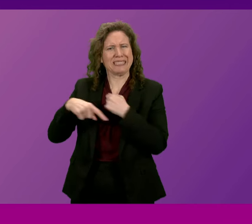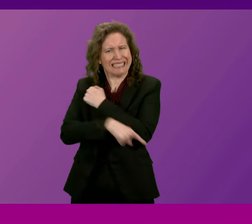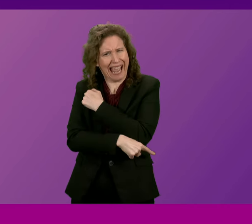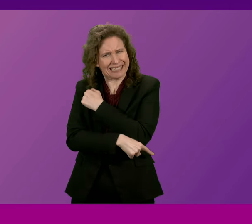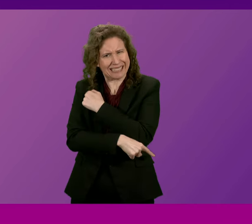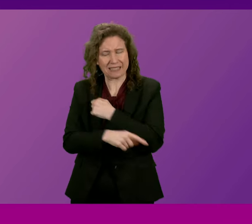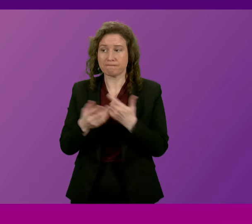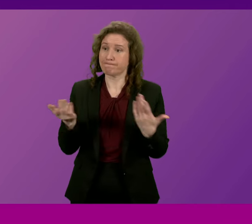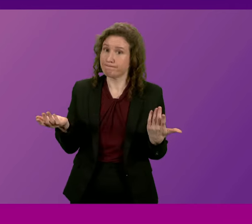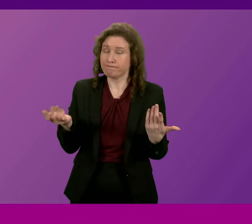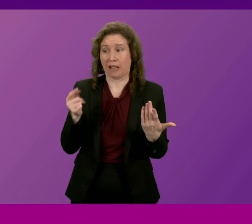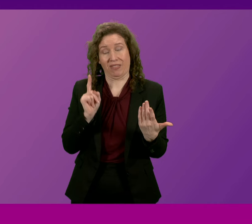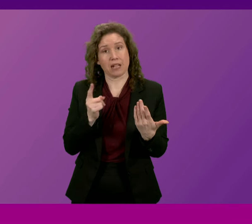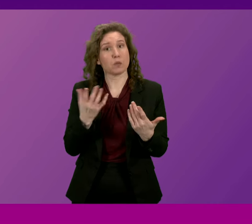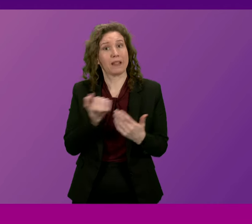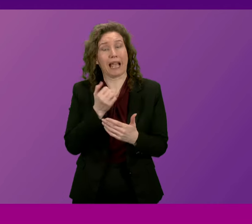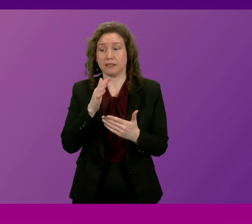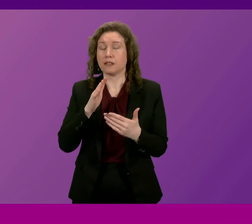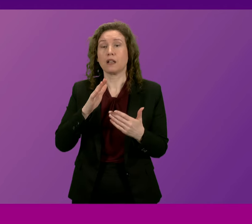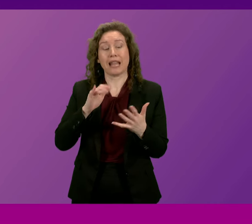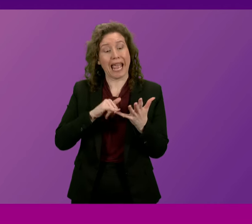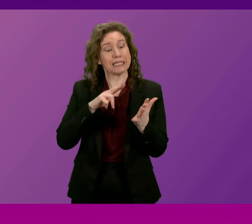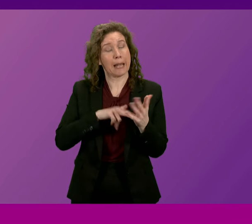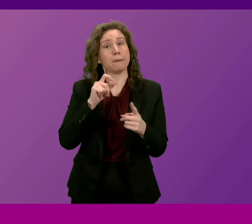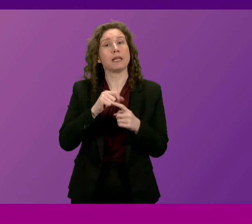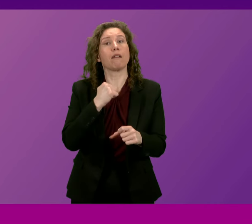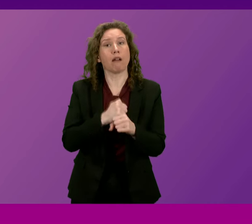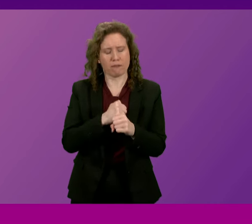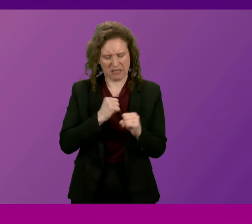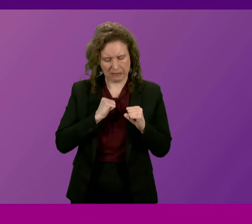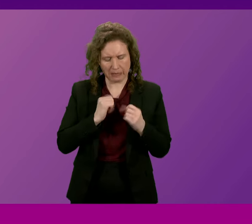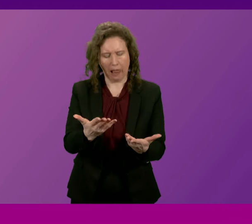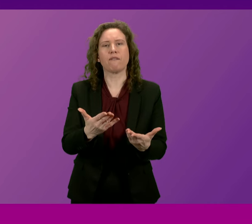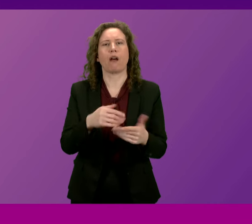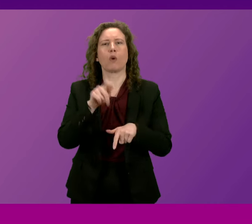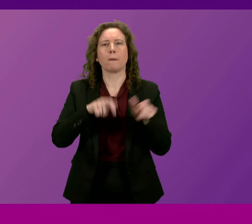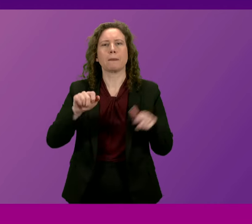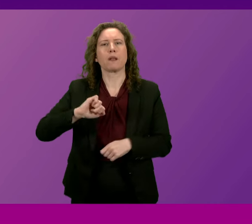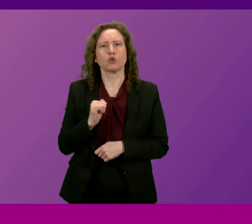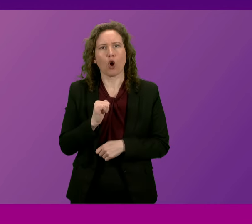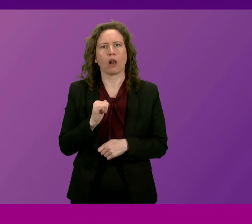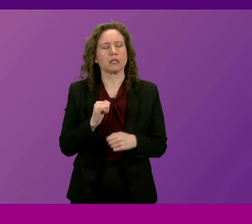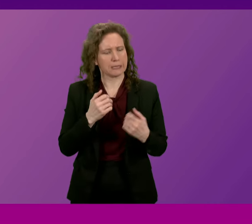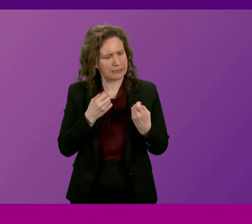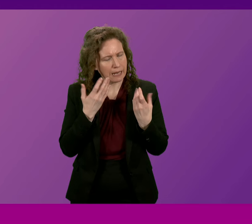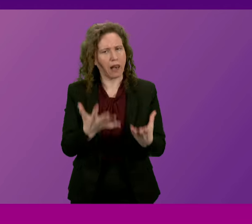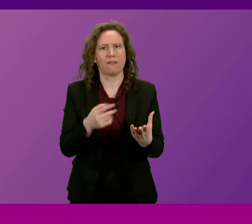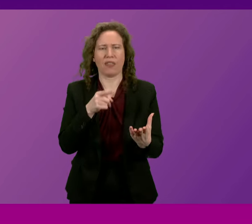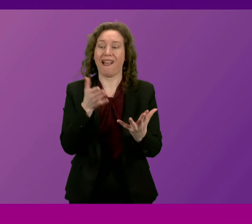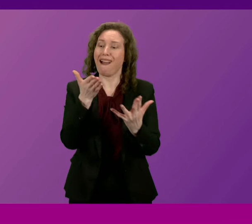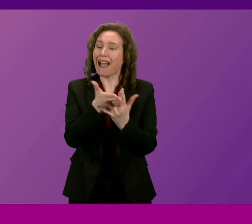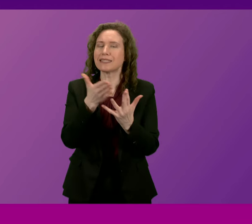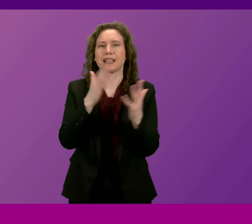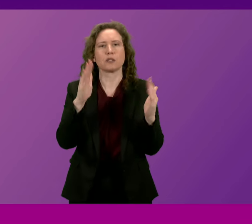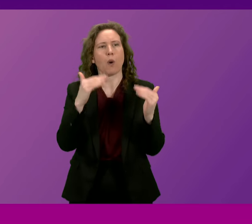from the Scottish National Party government delivering for the people of Scotland, delivering that access